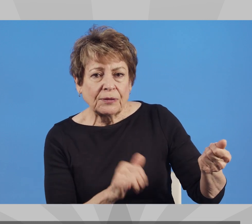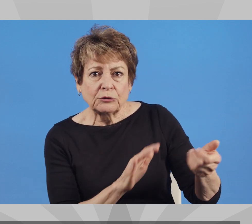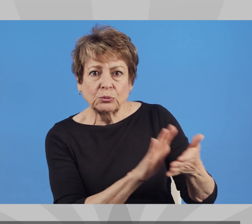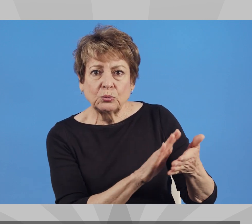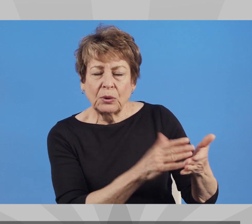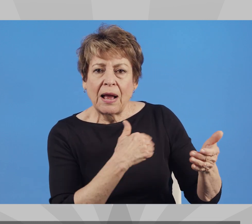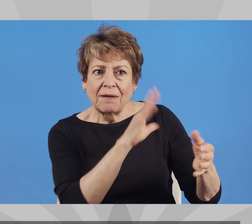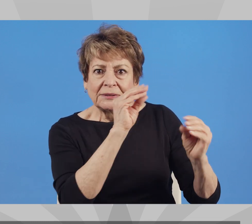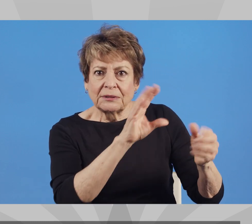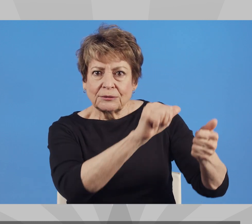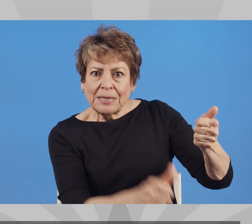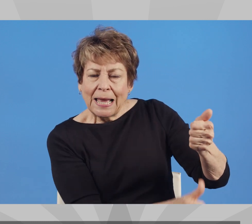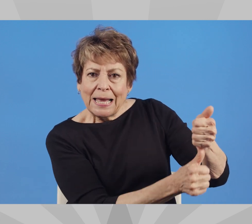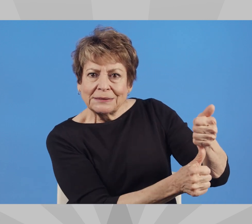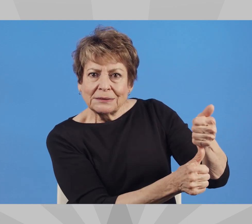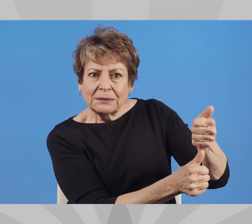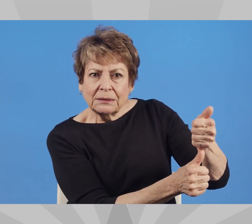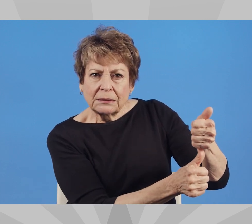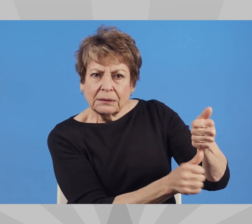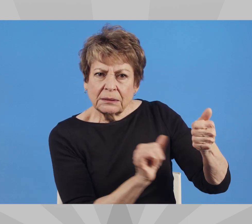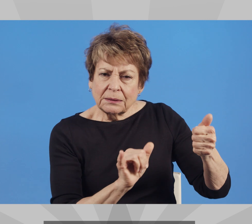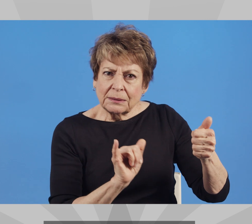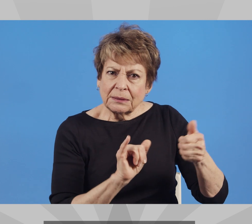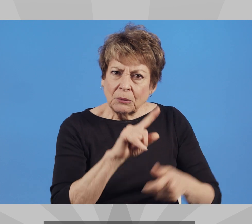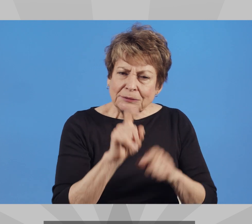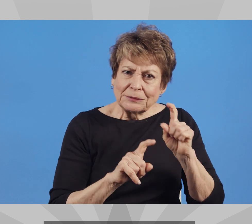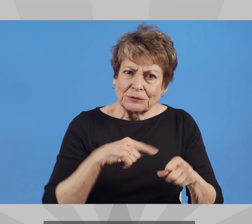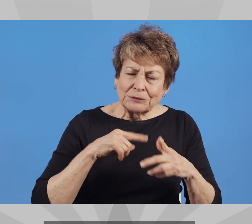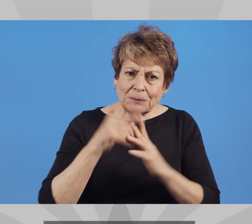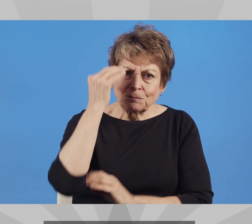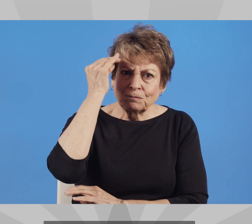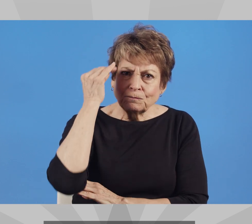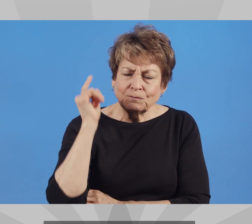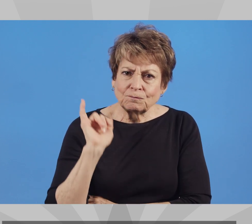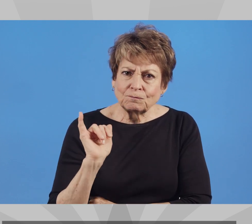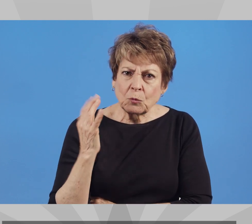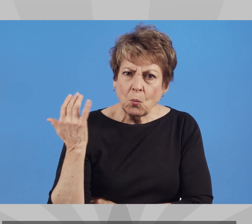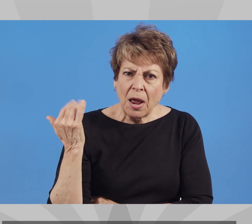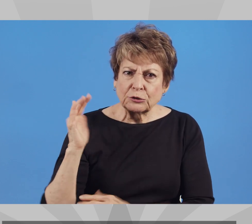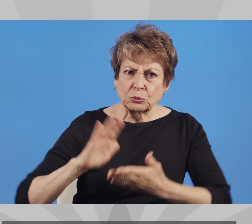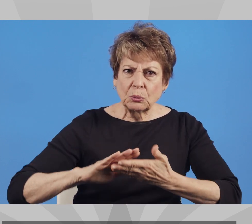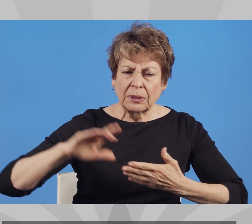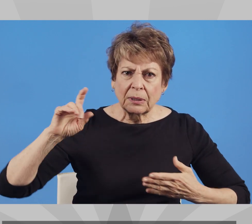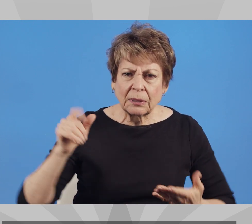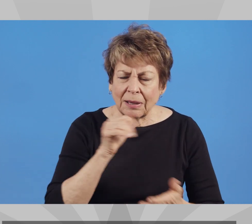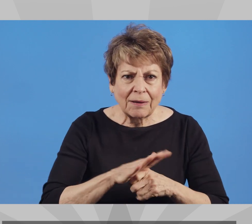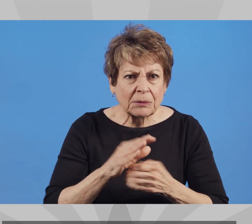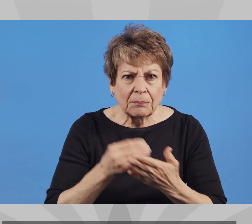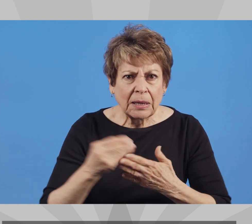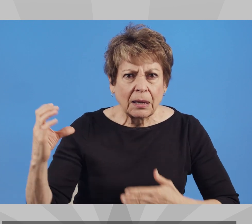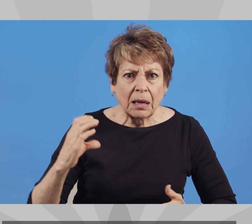making sure our school had an aid. Questions started forming. Why are our schools